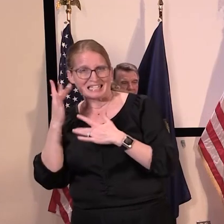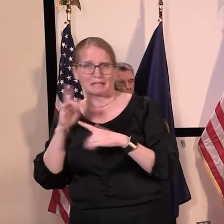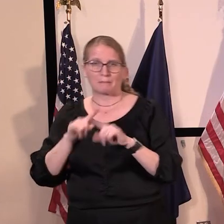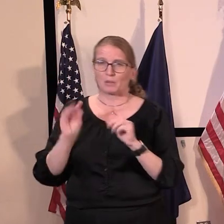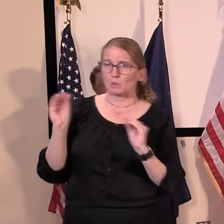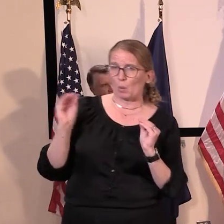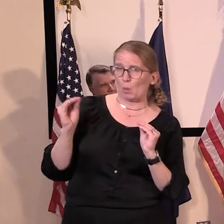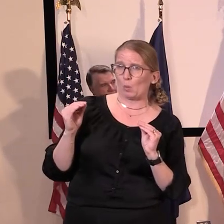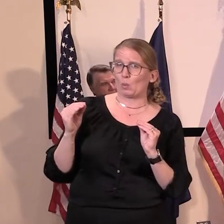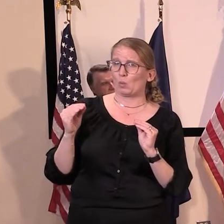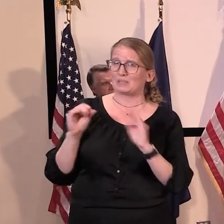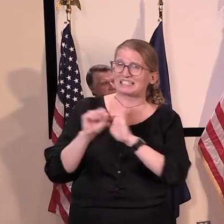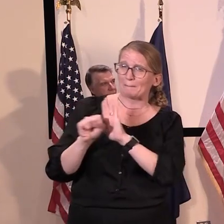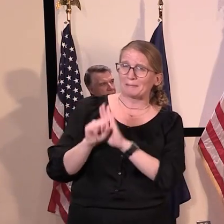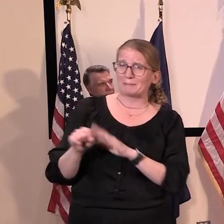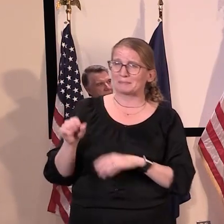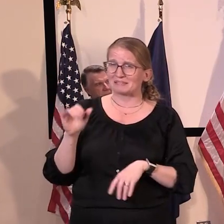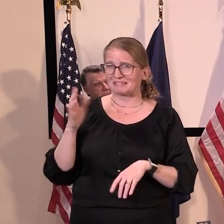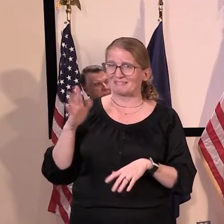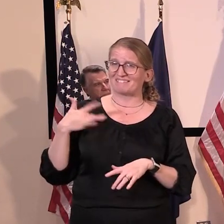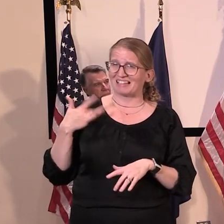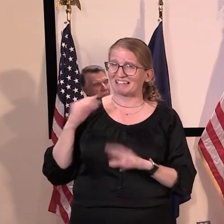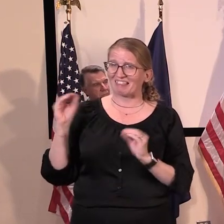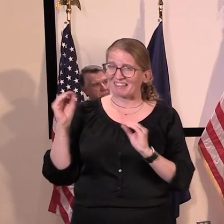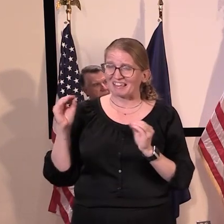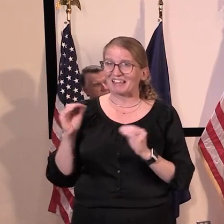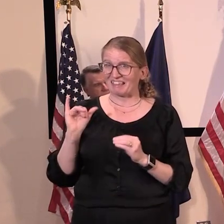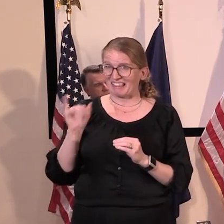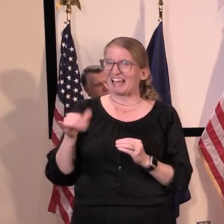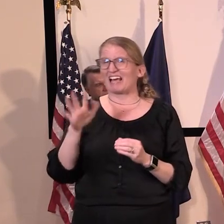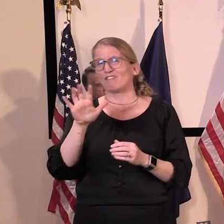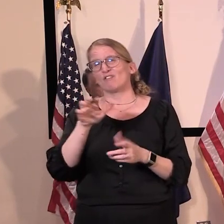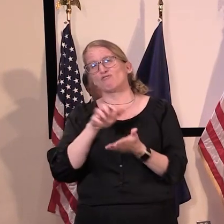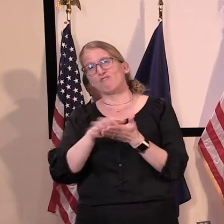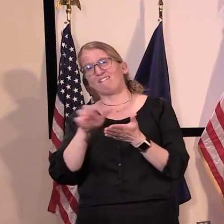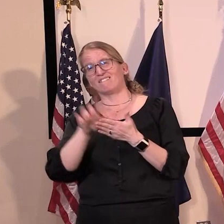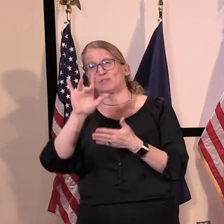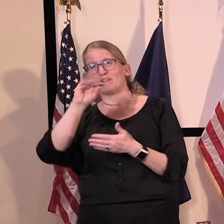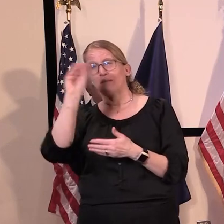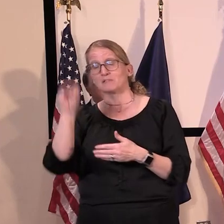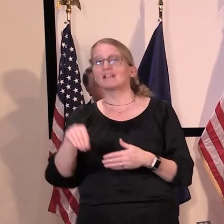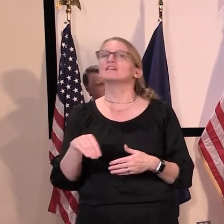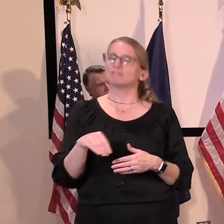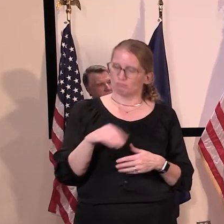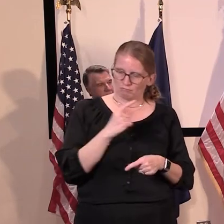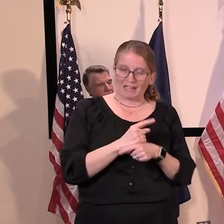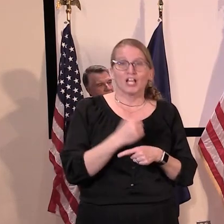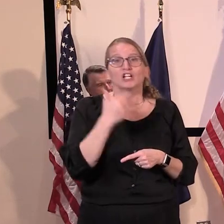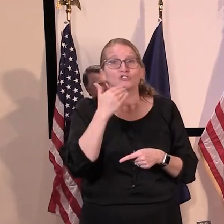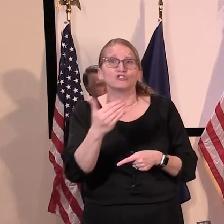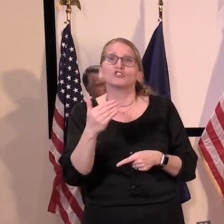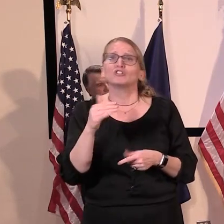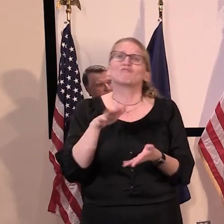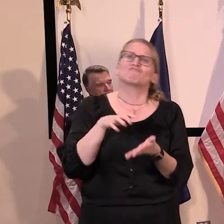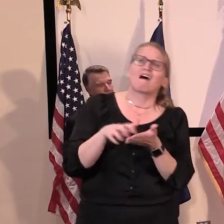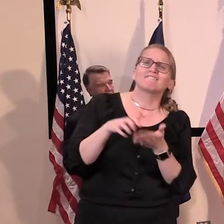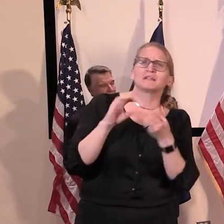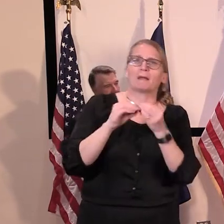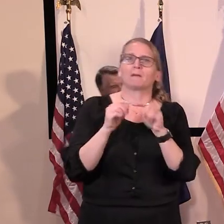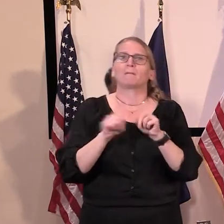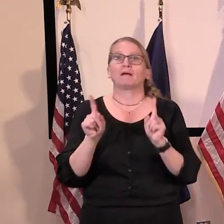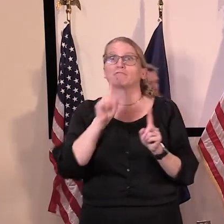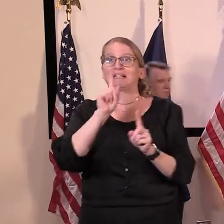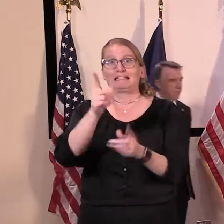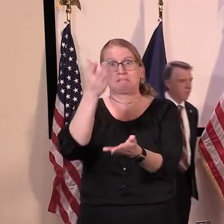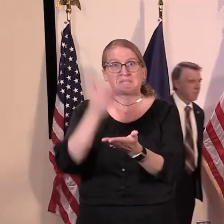estimate, but again, there's not a sort of scientific conclusion or definitiveness about what that number is at this point. Great. Okay. Thank you so